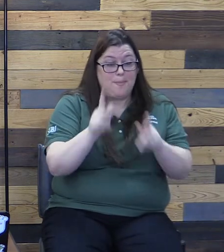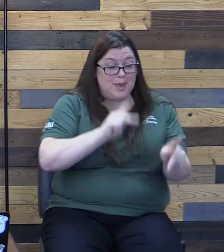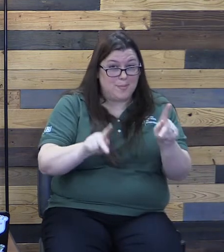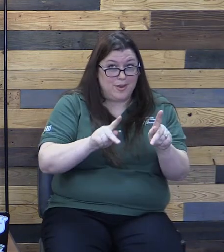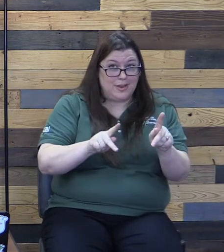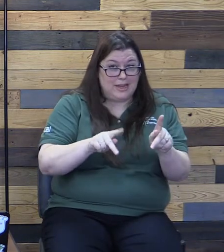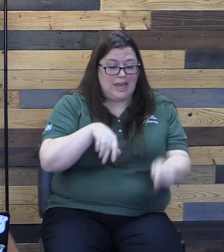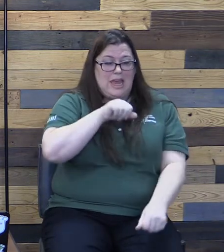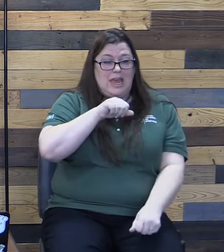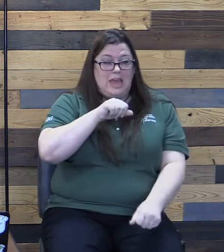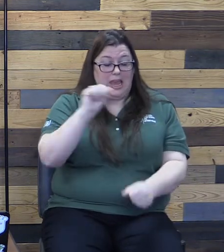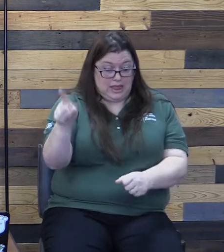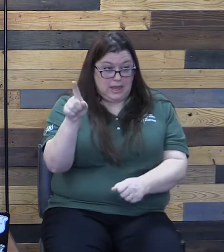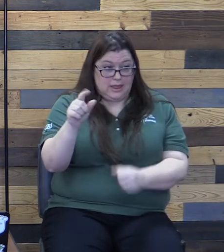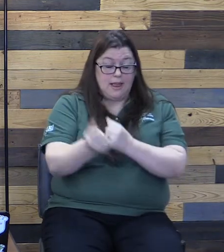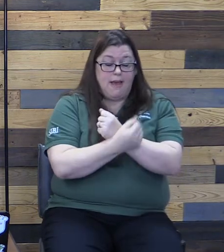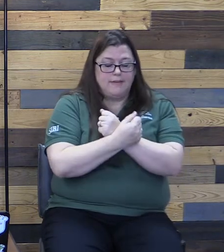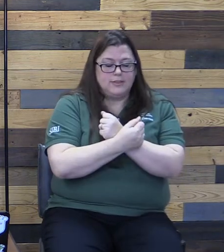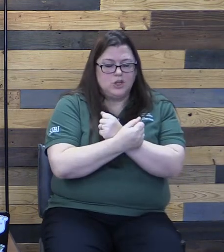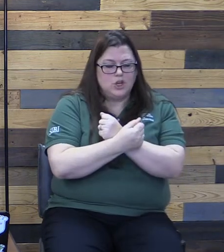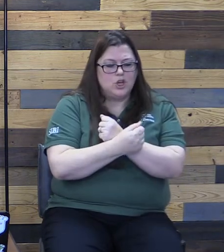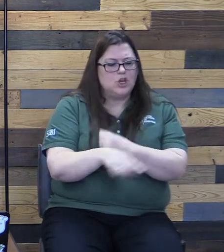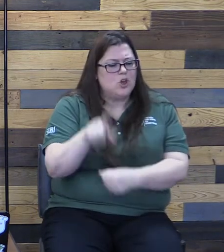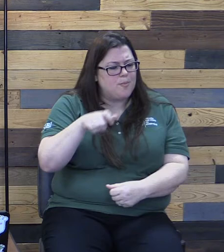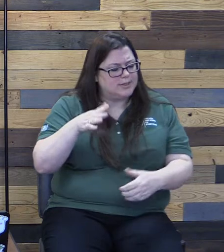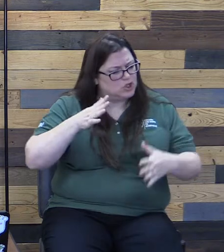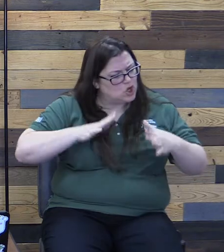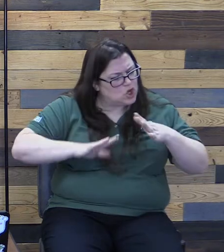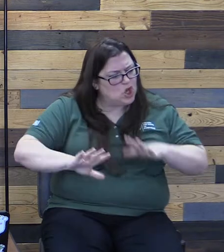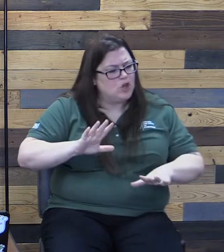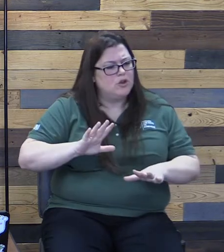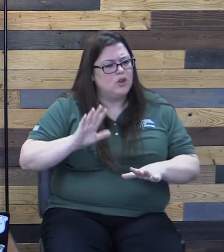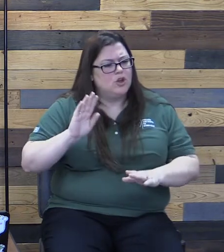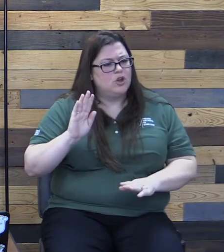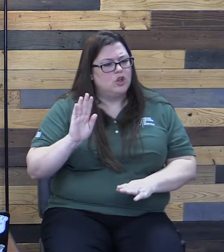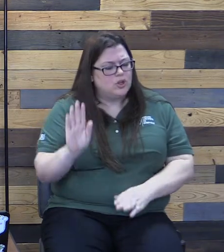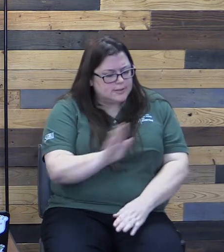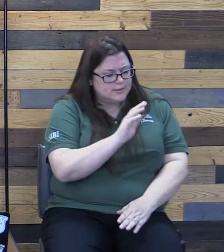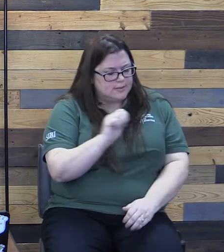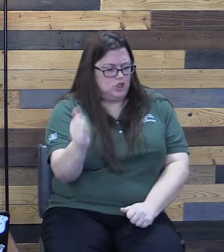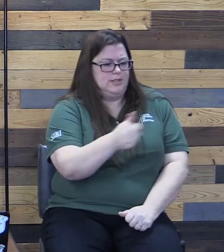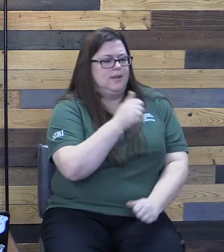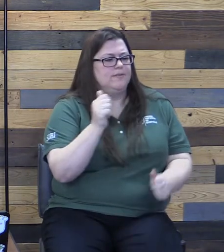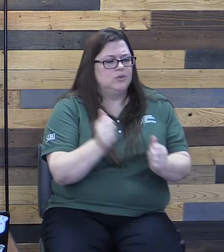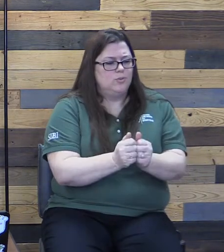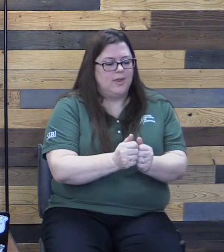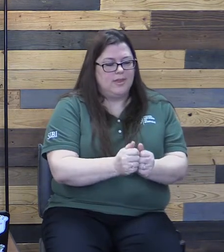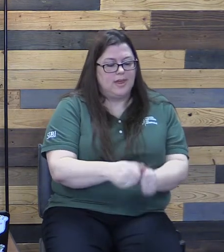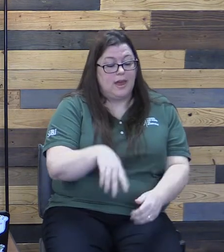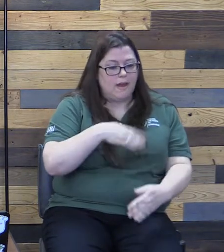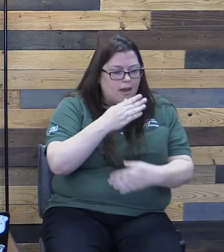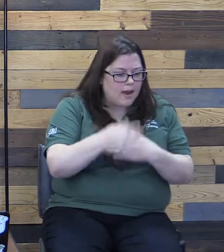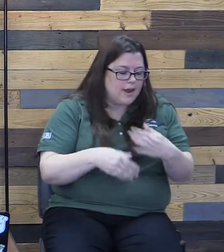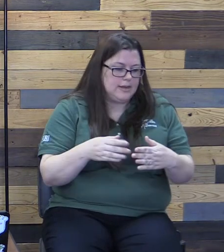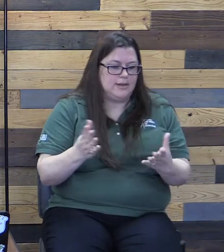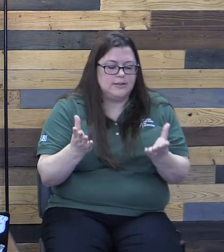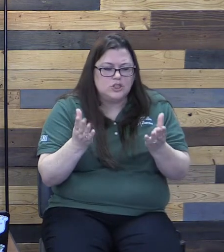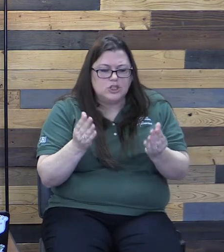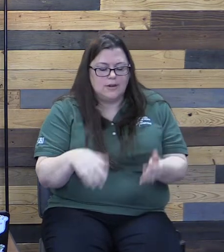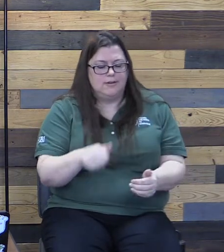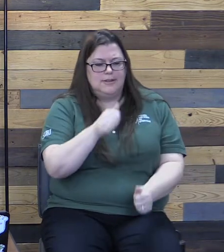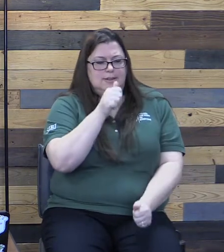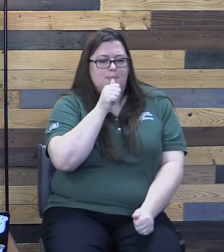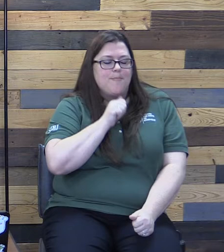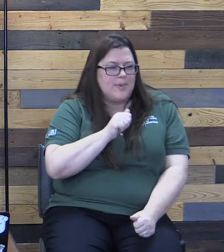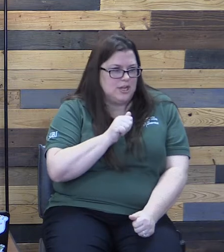you must clothe yourselves with tender hearted mercy, kindness, humility, gentleness, and patience. Those are the